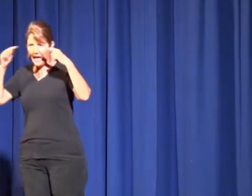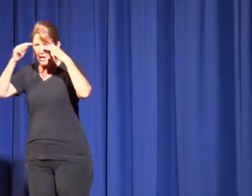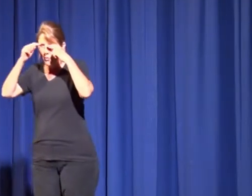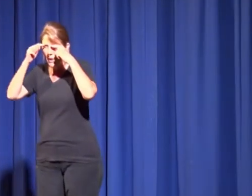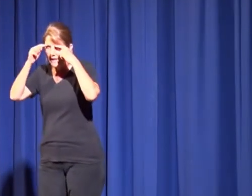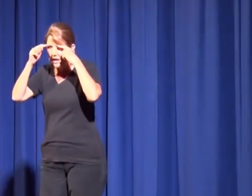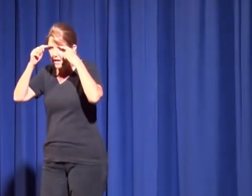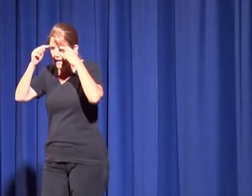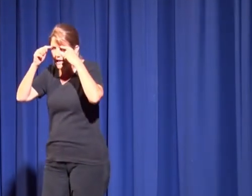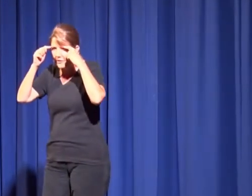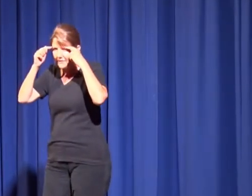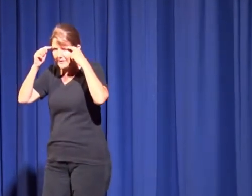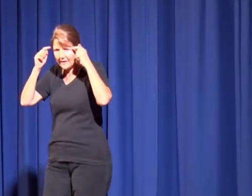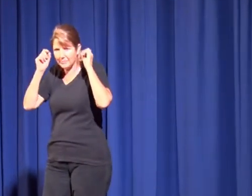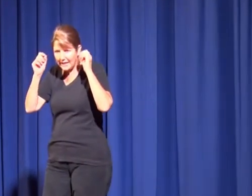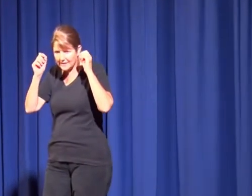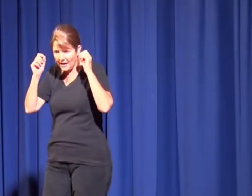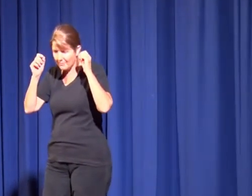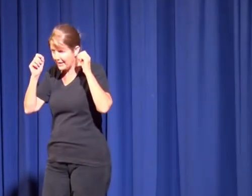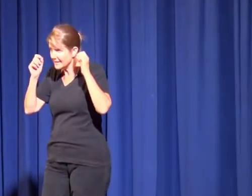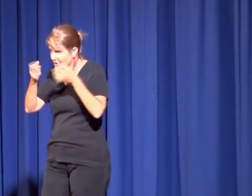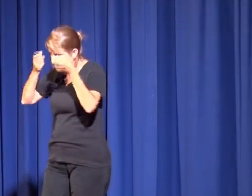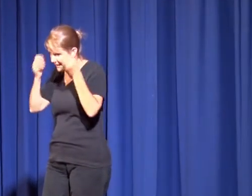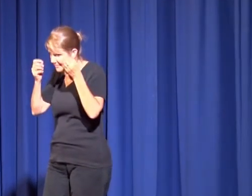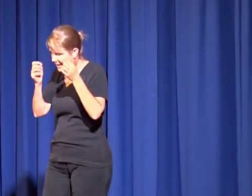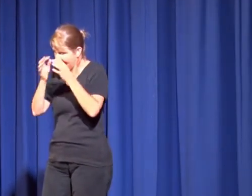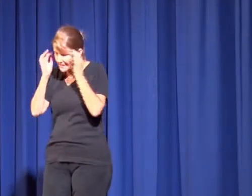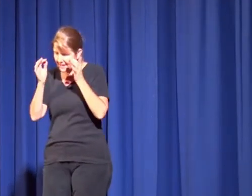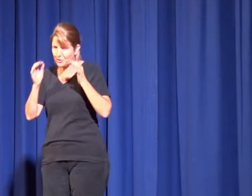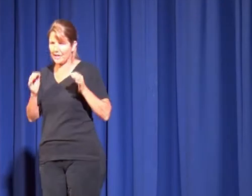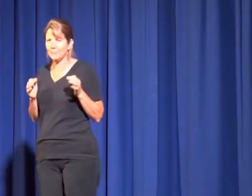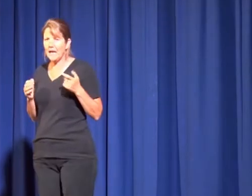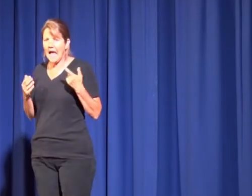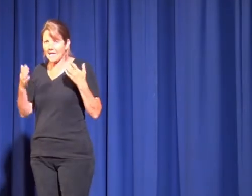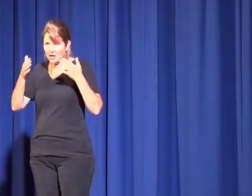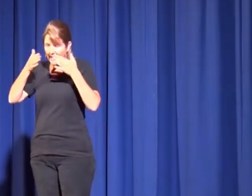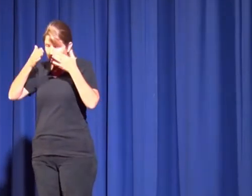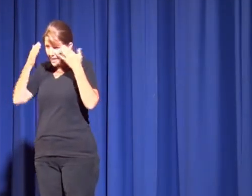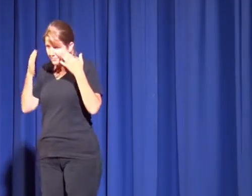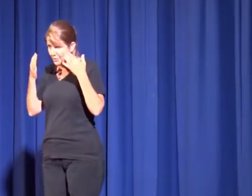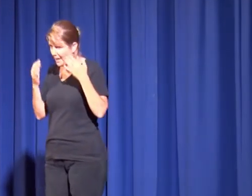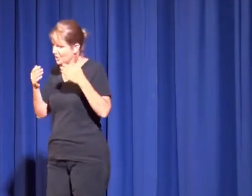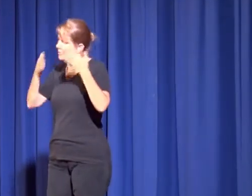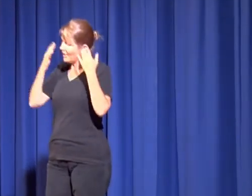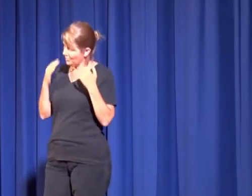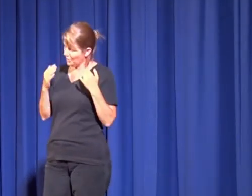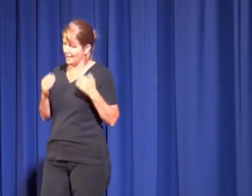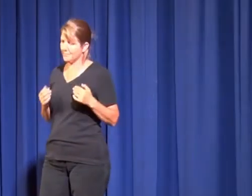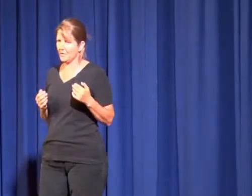had one hair after the other plucked eyebrows and she plucked mine in the same shape and she had light blue eyeshadow and I wore light blue